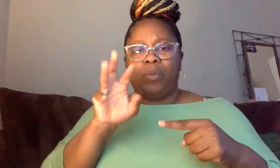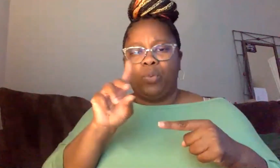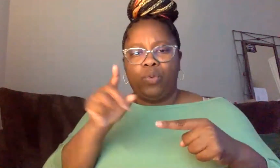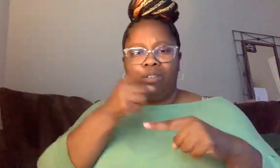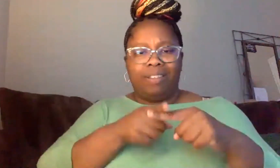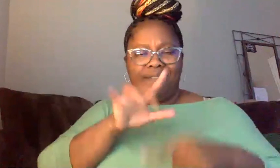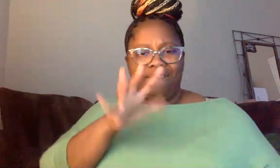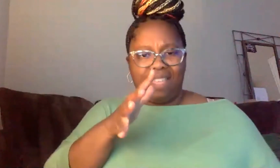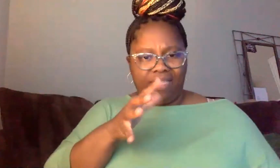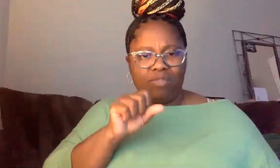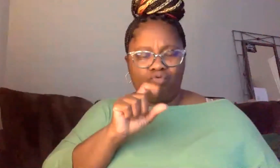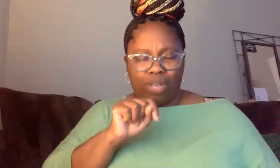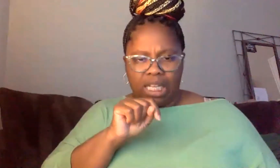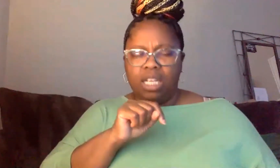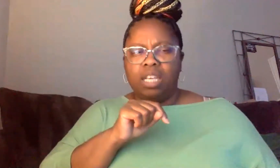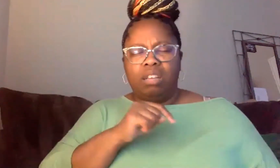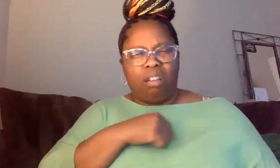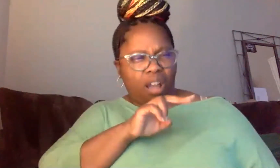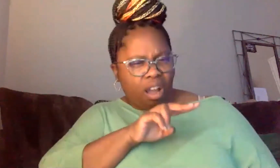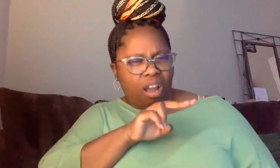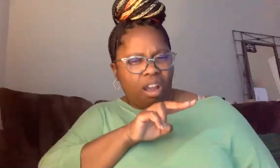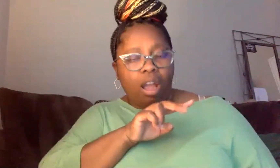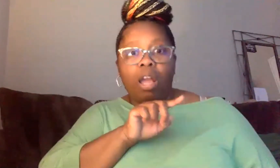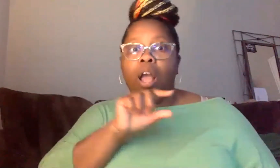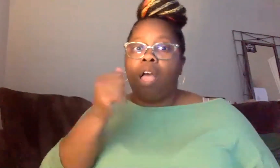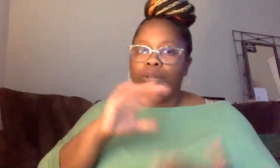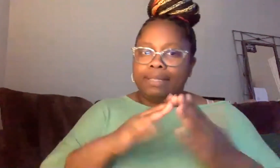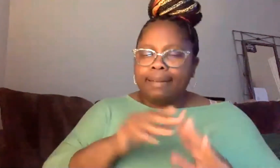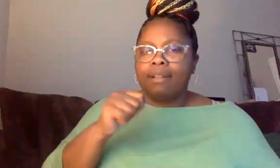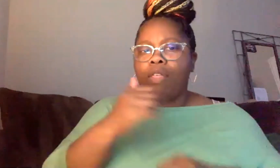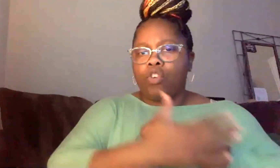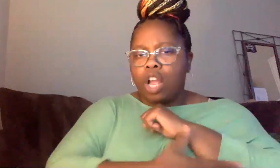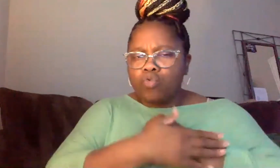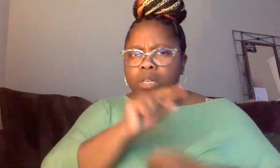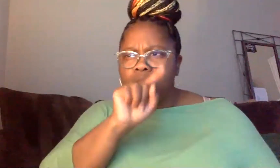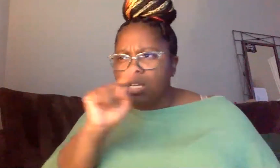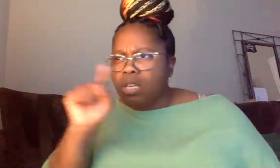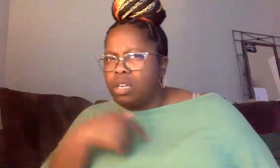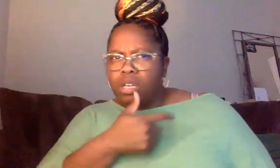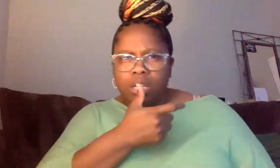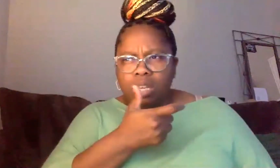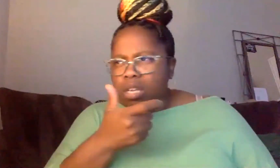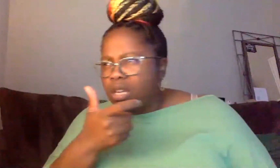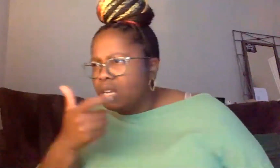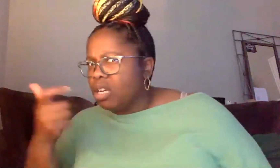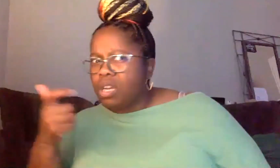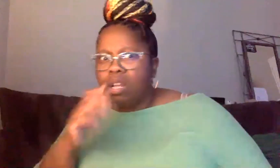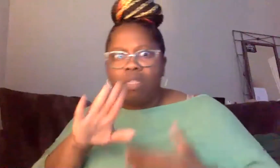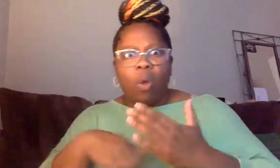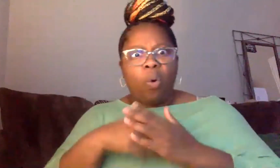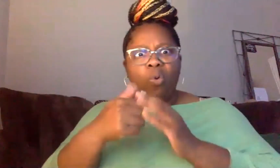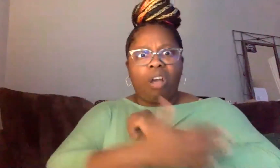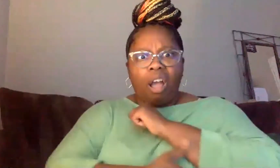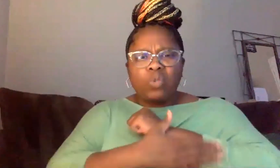I've been watching everything going on in other cities and other countries. And just the entire militarization of the entire country, especially